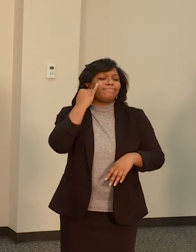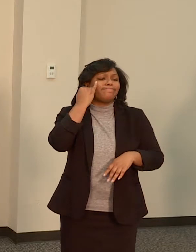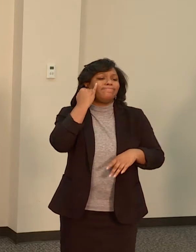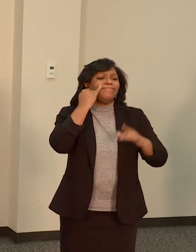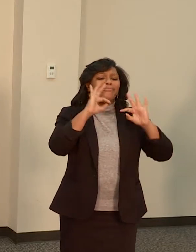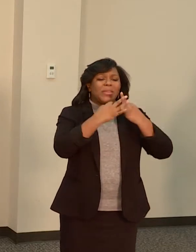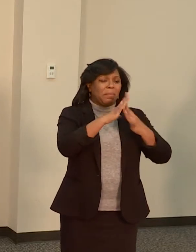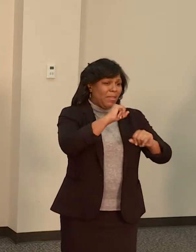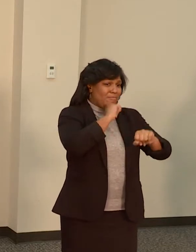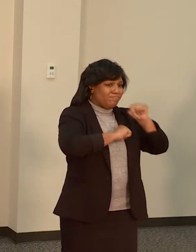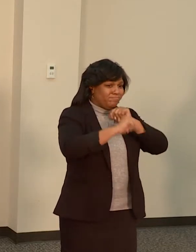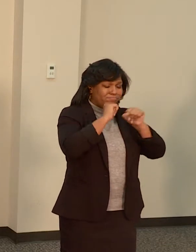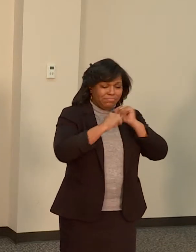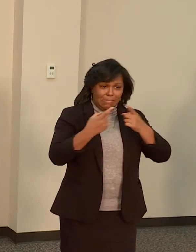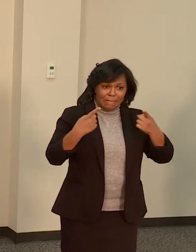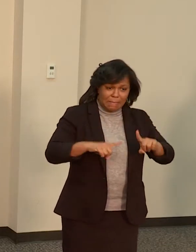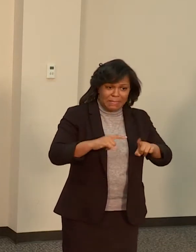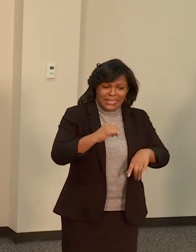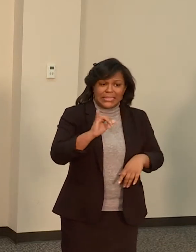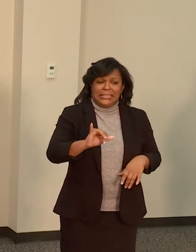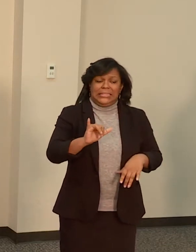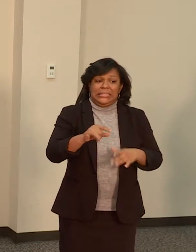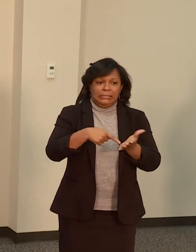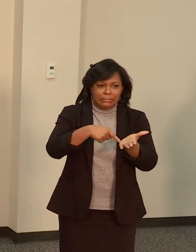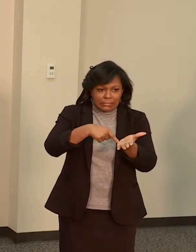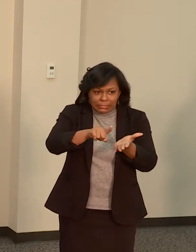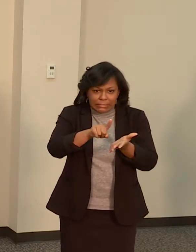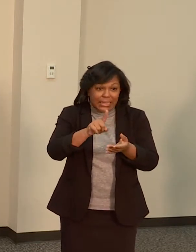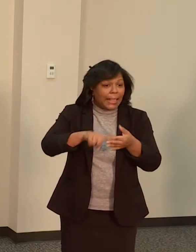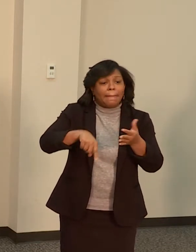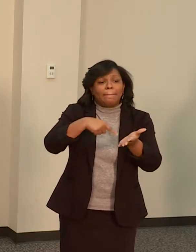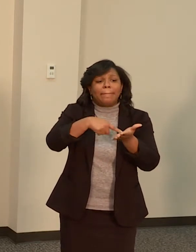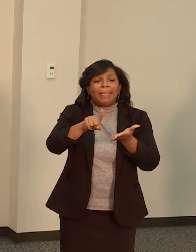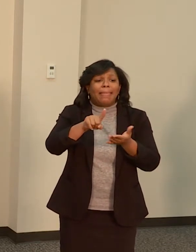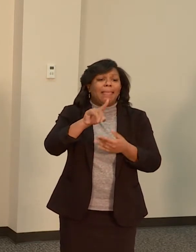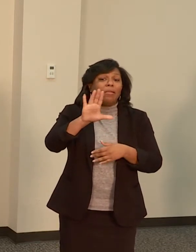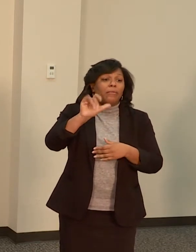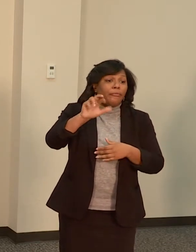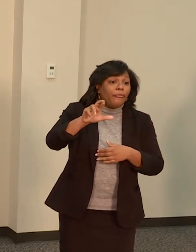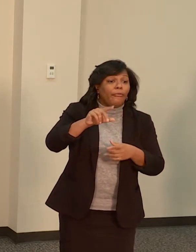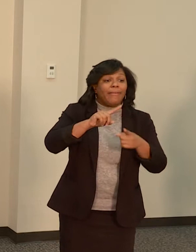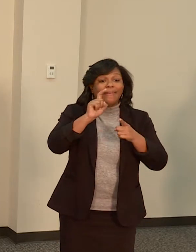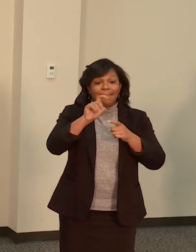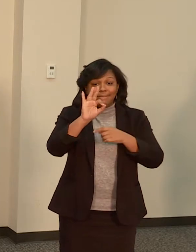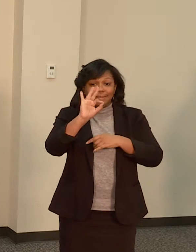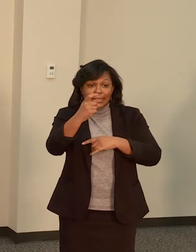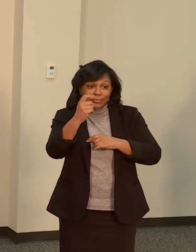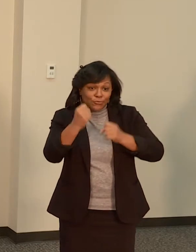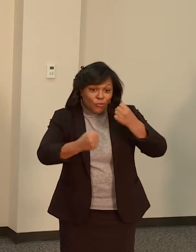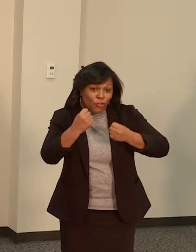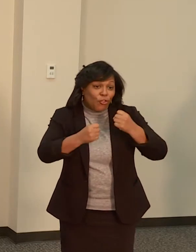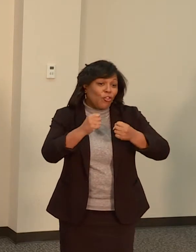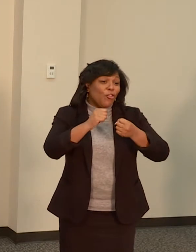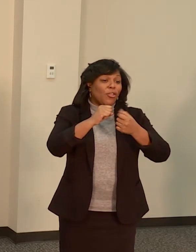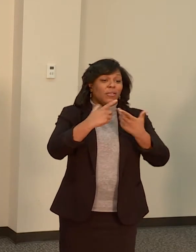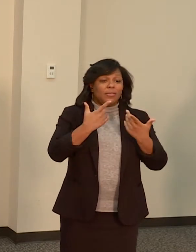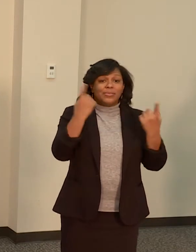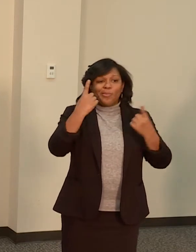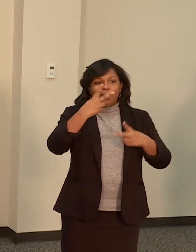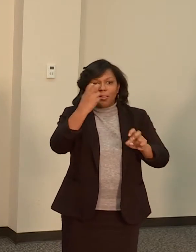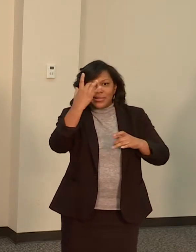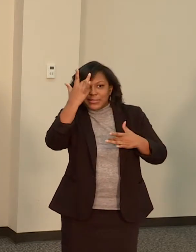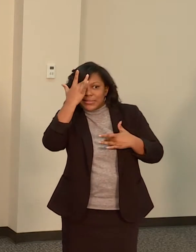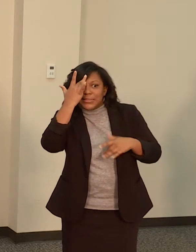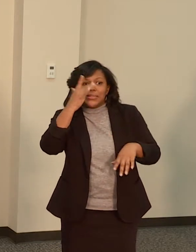aren't able to make a car payment or they need to get a car fixed. Somebody gets sick and loses their job temporarily, and they need that